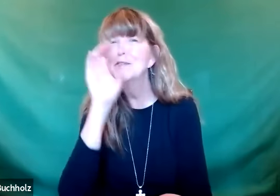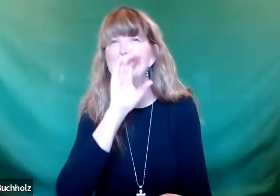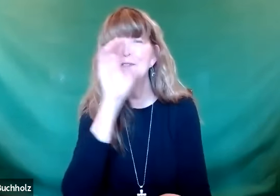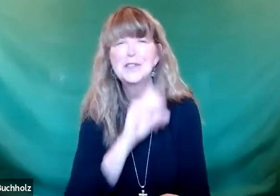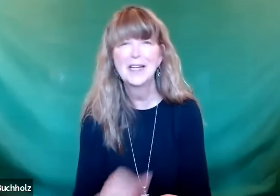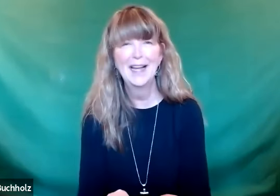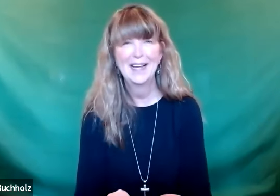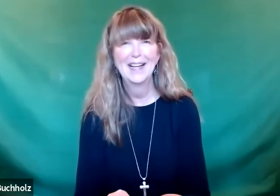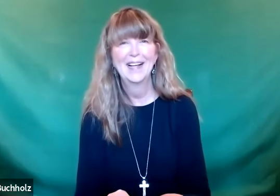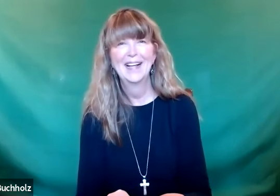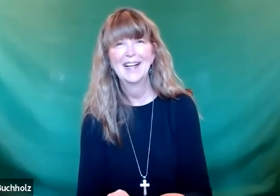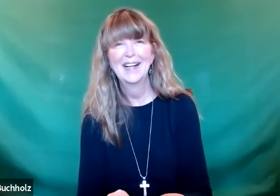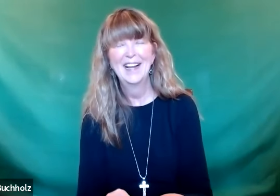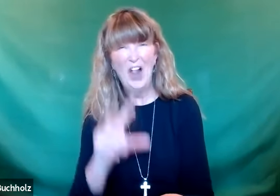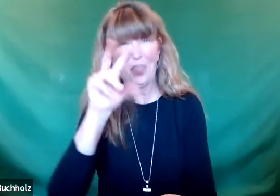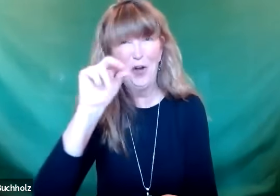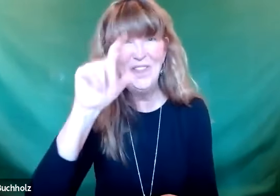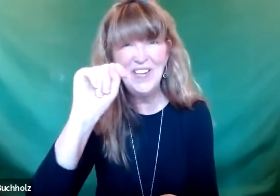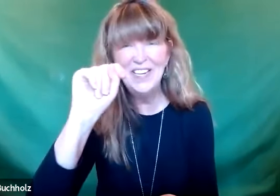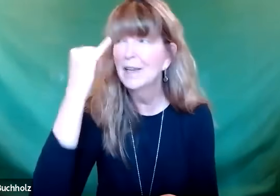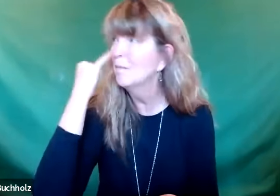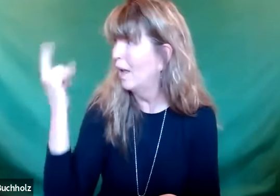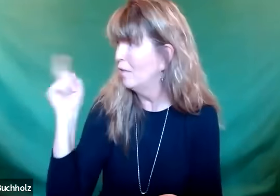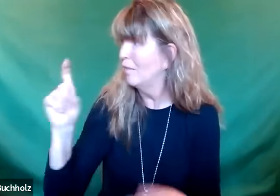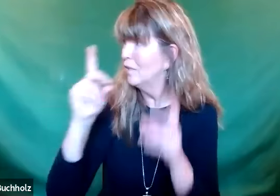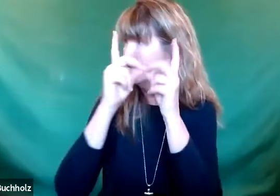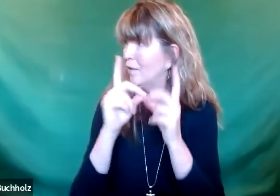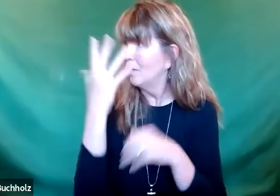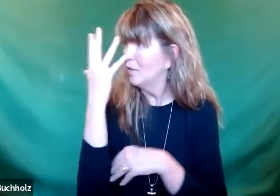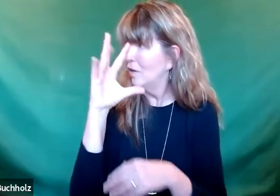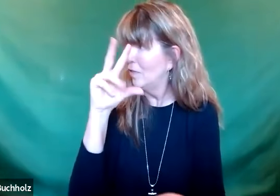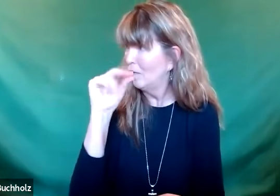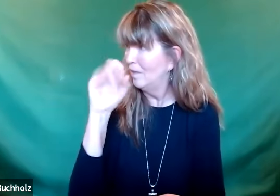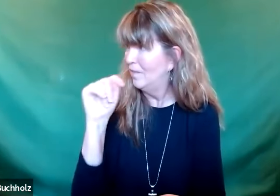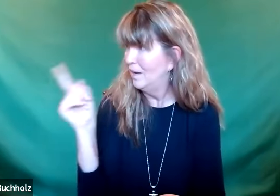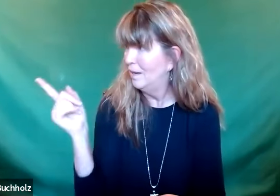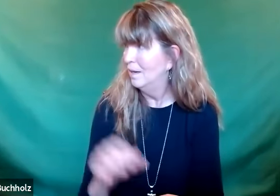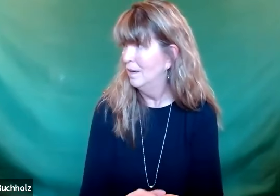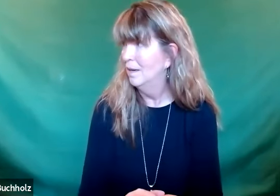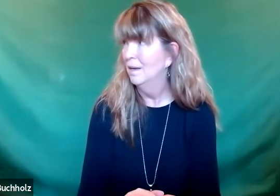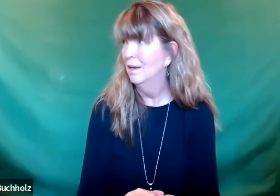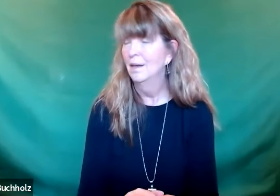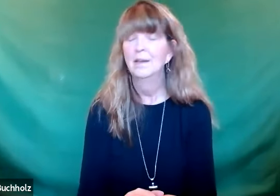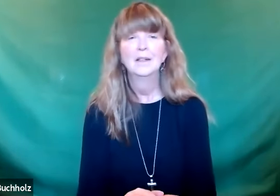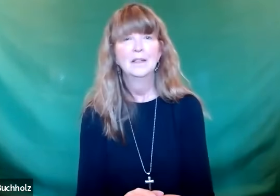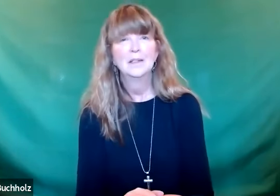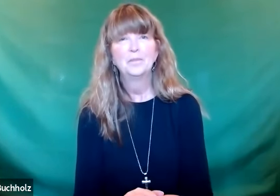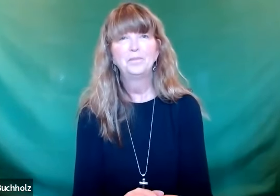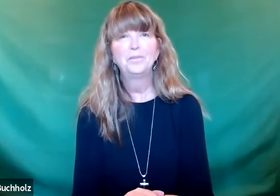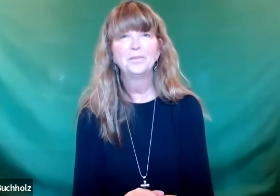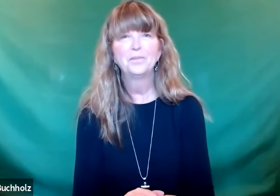yesterday he was looking for an inexpensive one. But can you imagine 30 feet? Can you imagine trying to decorate a 30 foot Christmas tree?